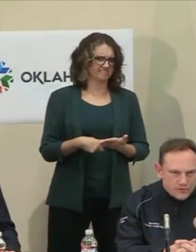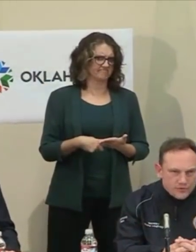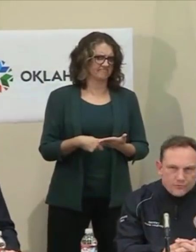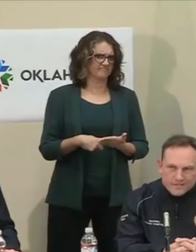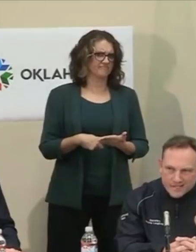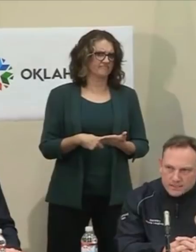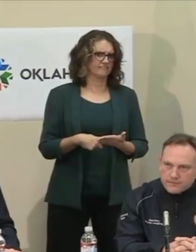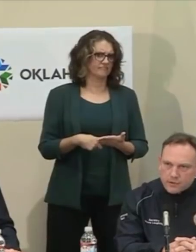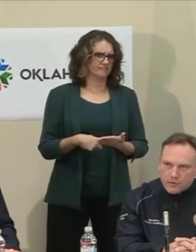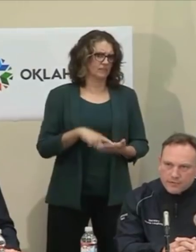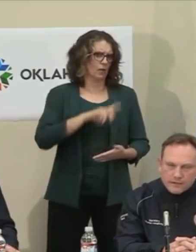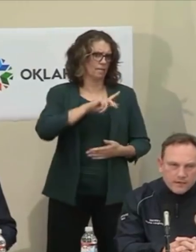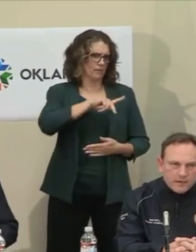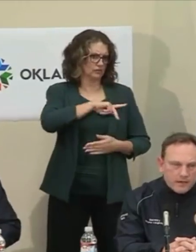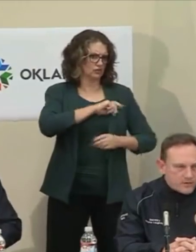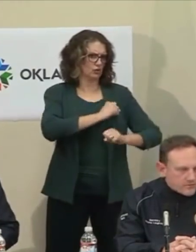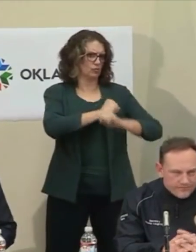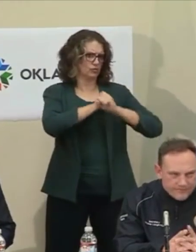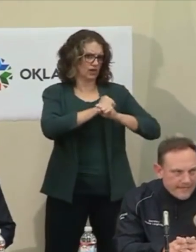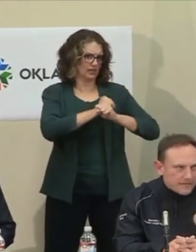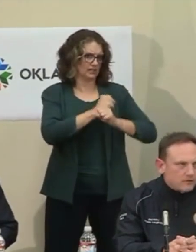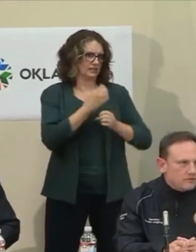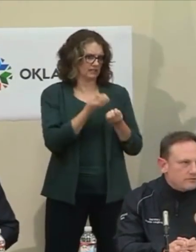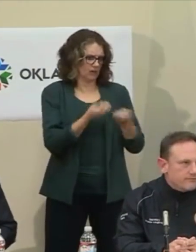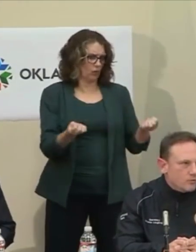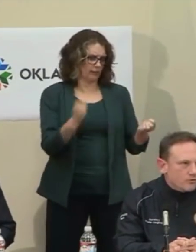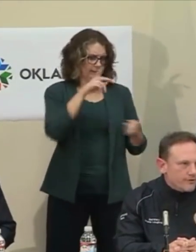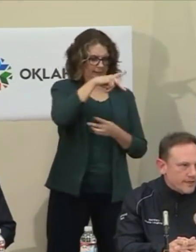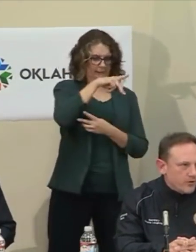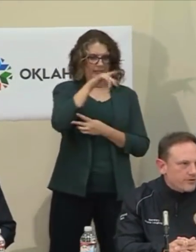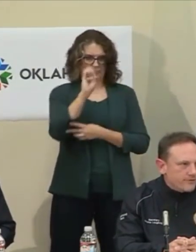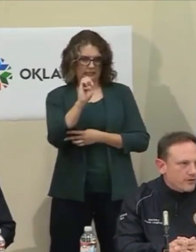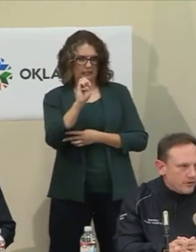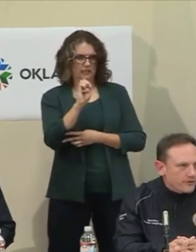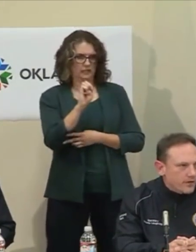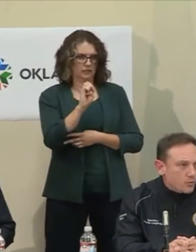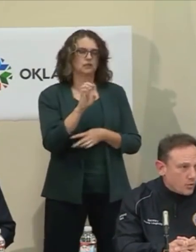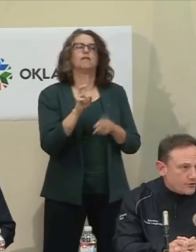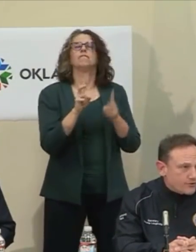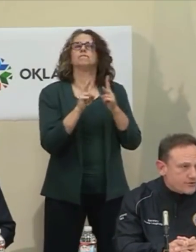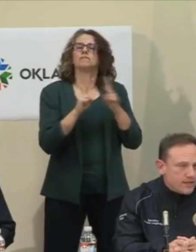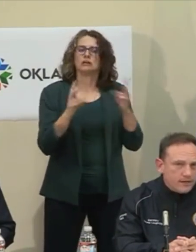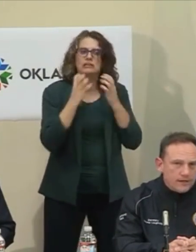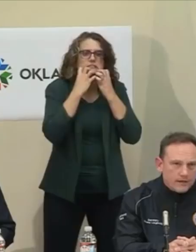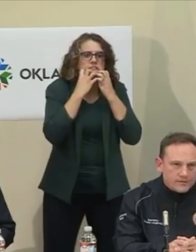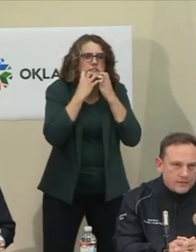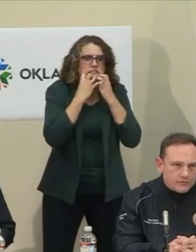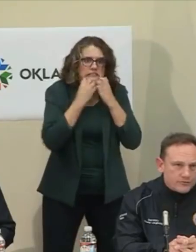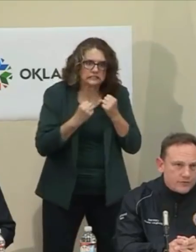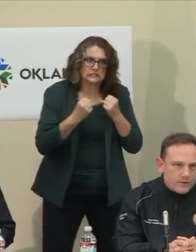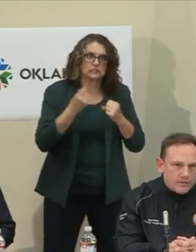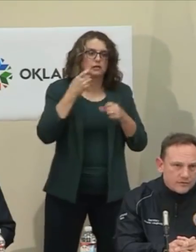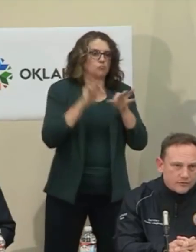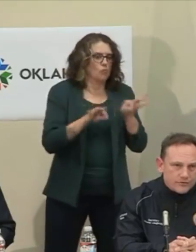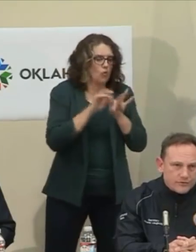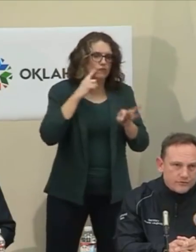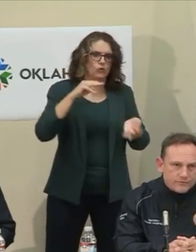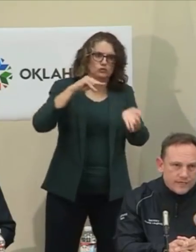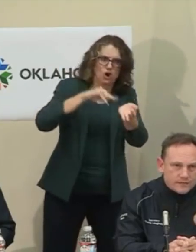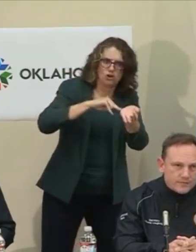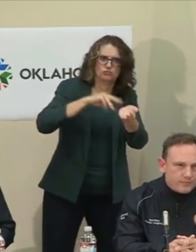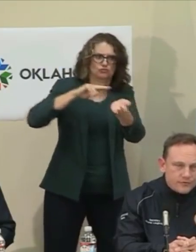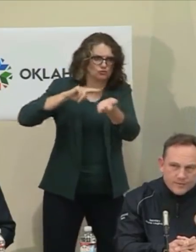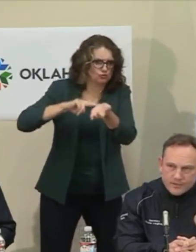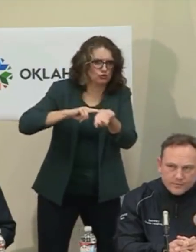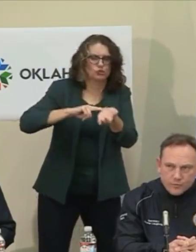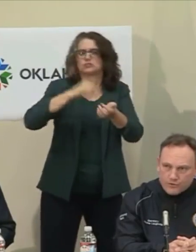That's personal protective equipment. This is vital for the health of our health care workers. As Dr. Shrum has alluded to,